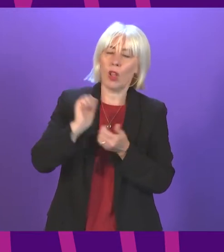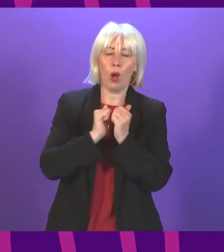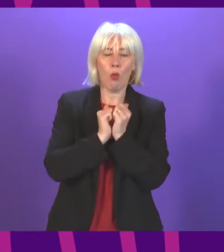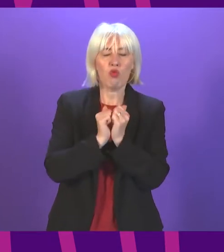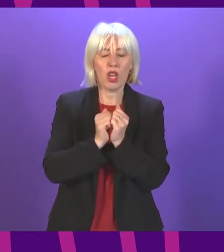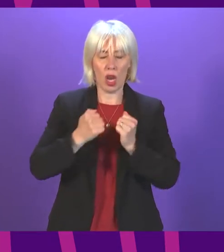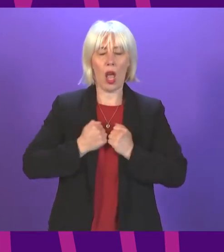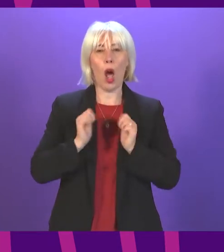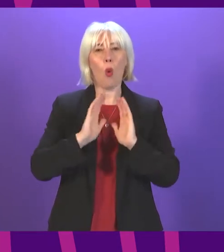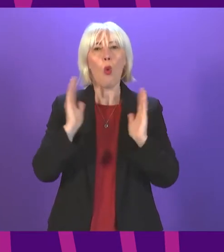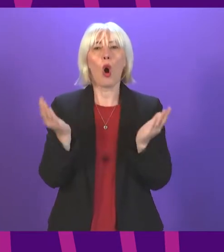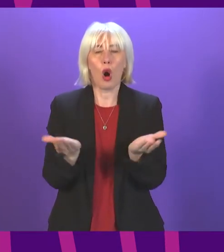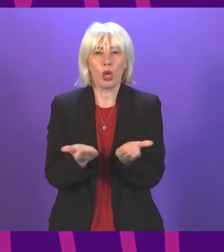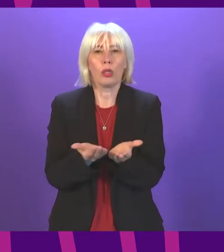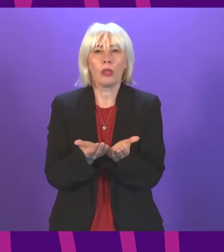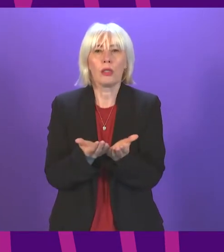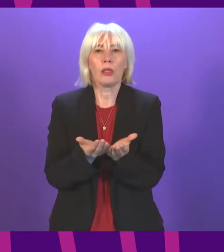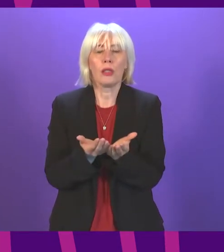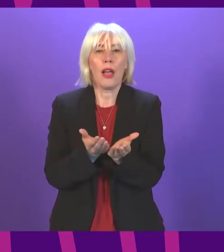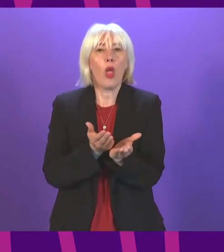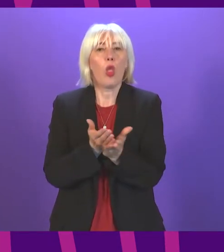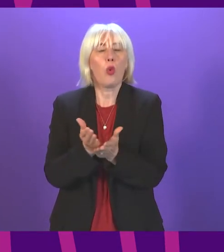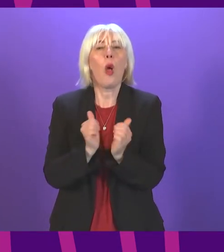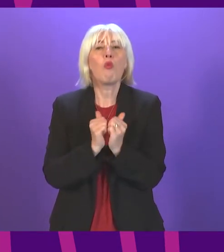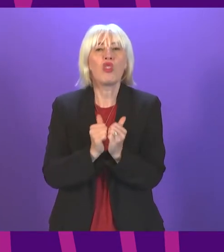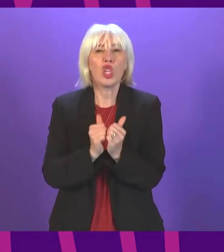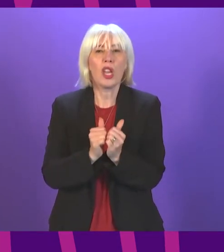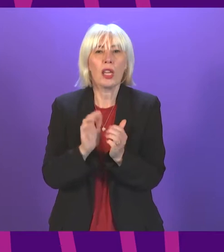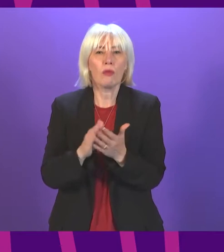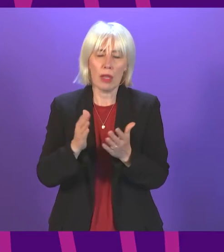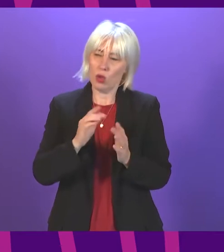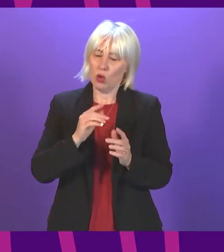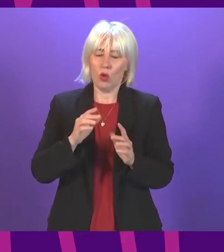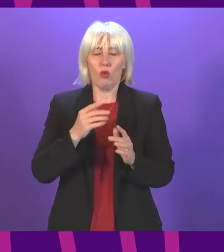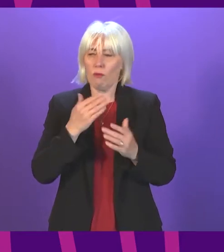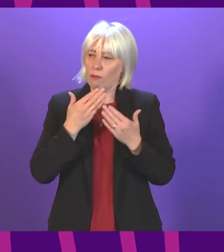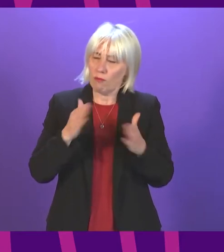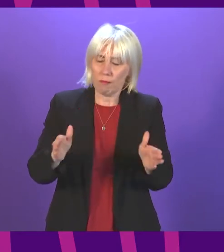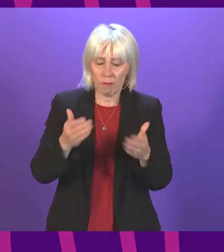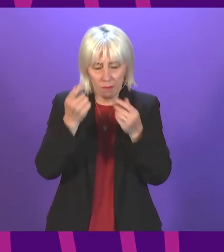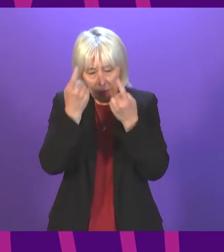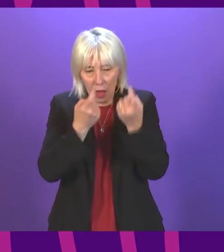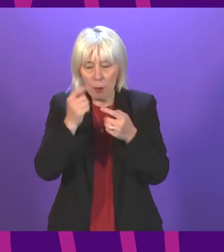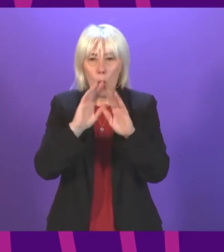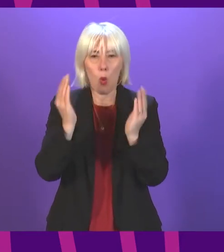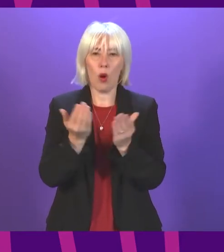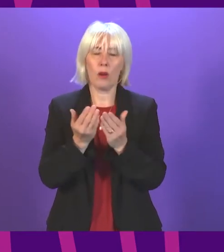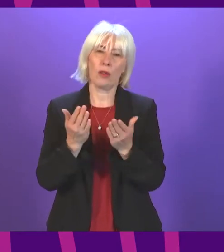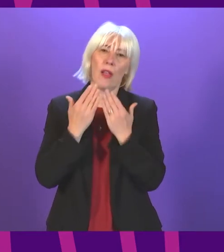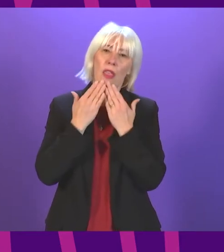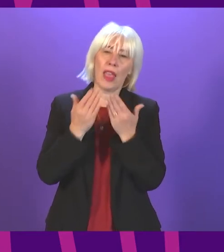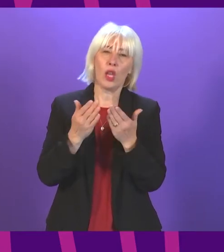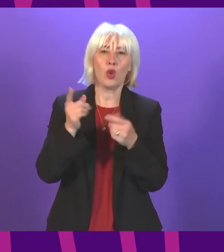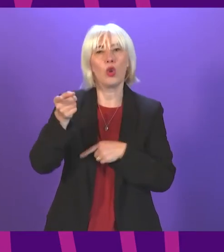AND THAT YOU WOULD ACT OUT OF THAT GRATITUDE FOR ALL OUR SAKES. THANK YOU, AND GOD BLESS YOU.